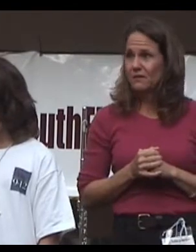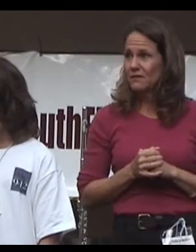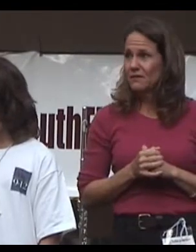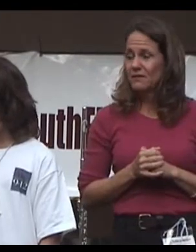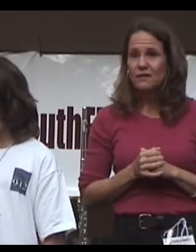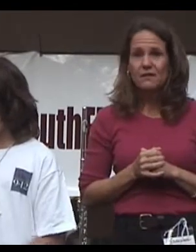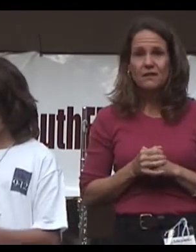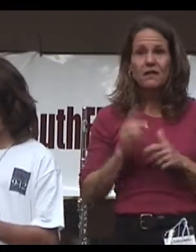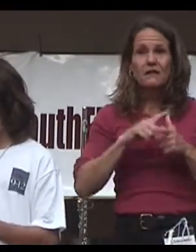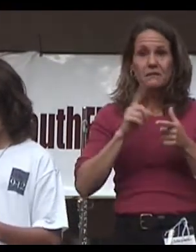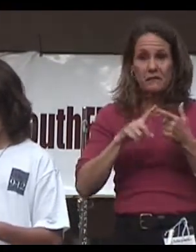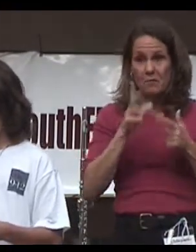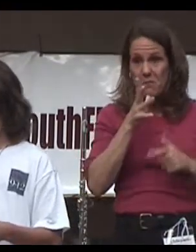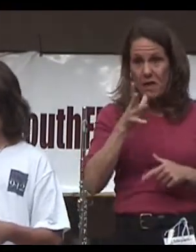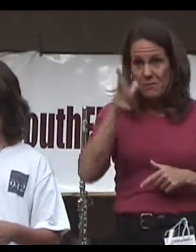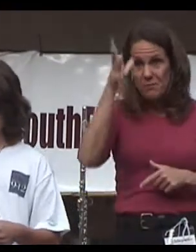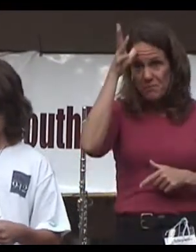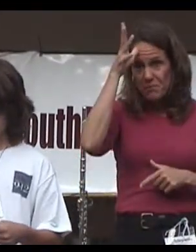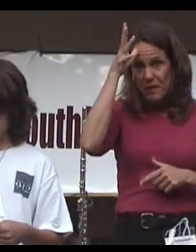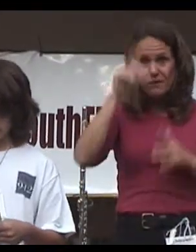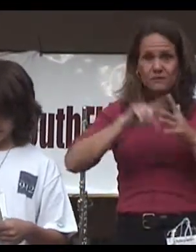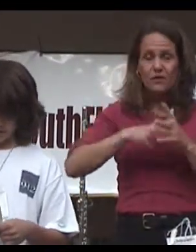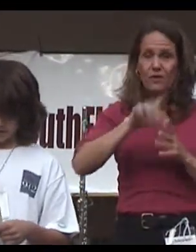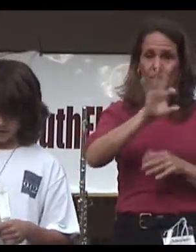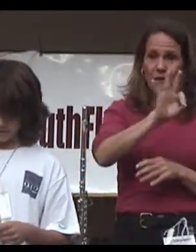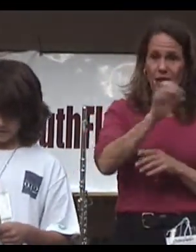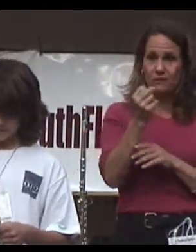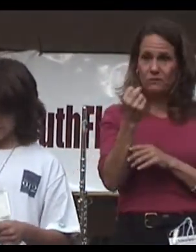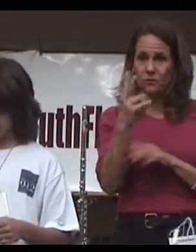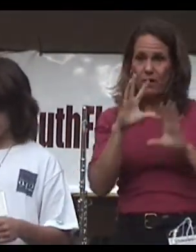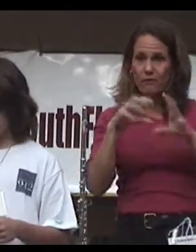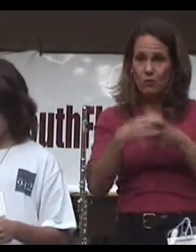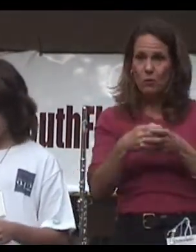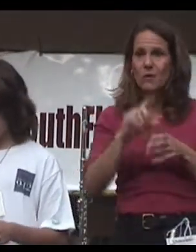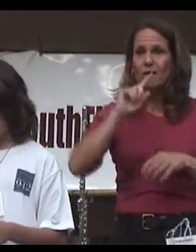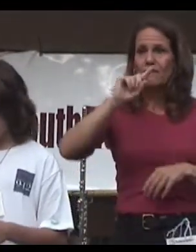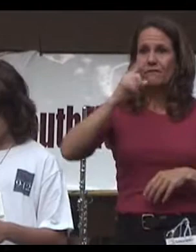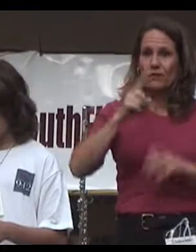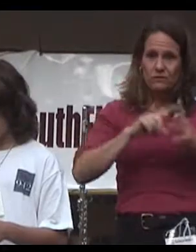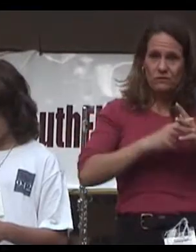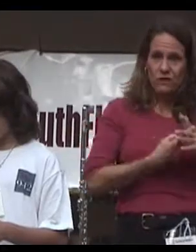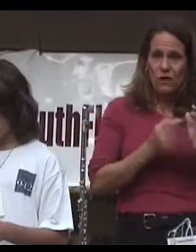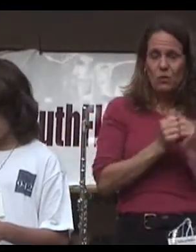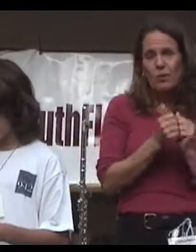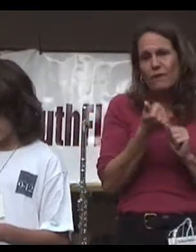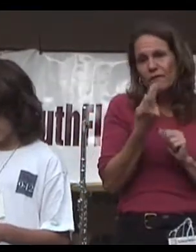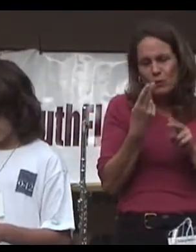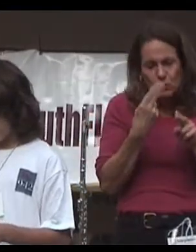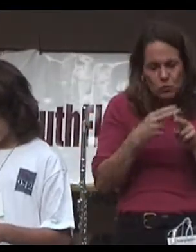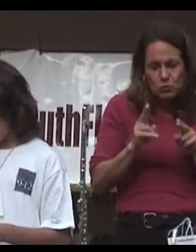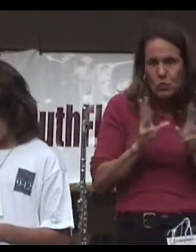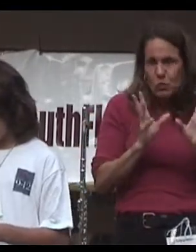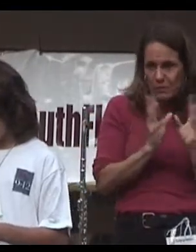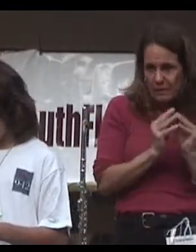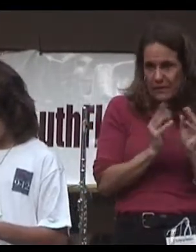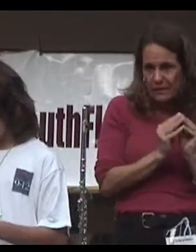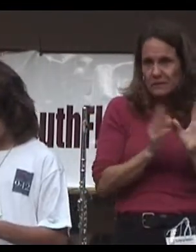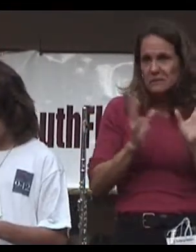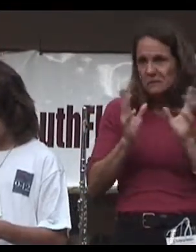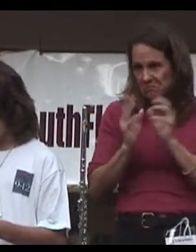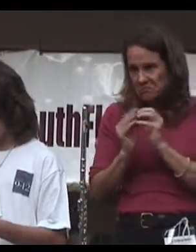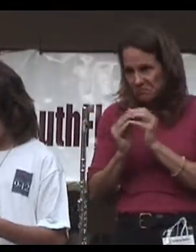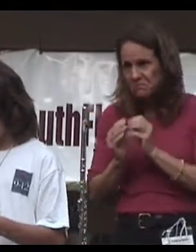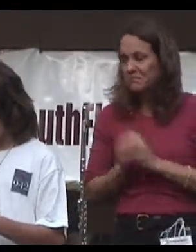But then my parents started the 9-12 group. First, they started off with a few short meetings. And